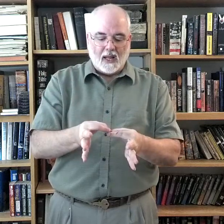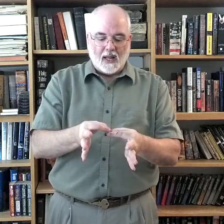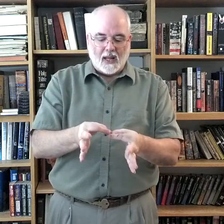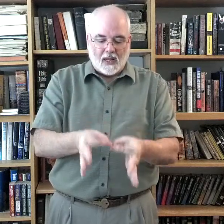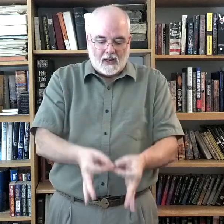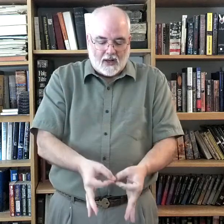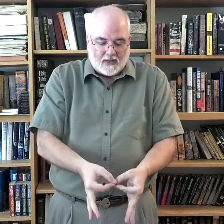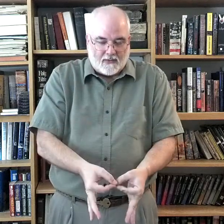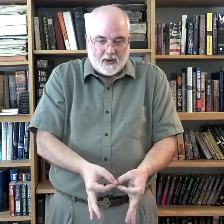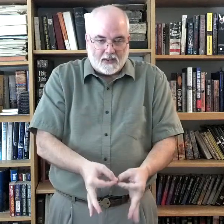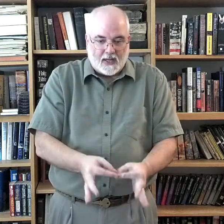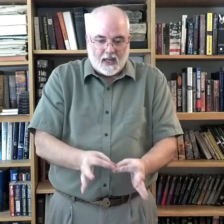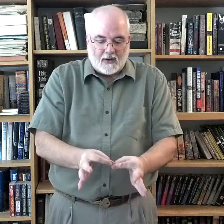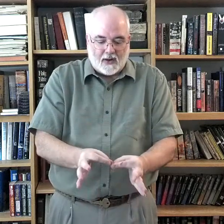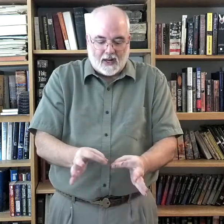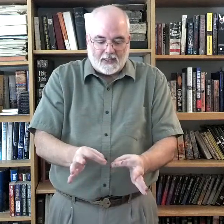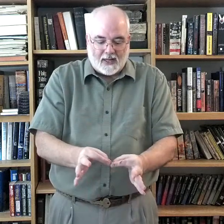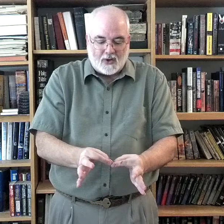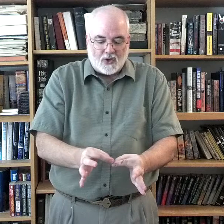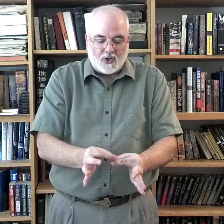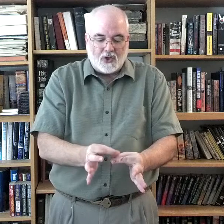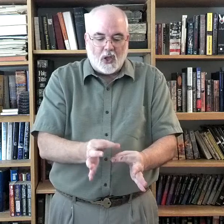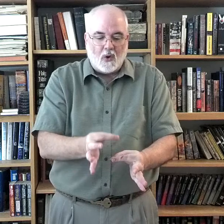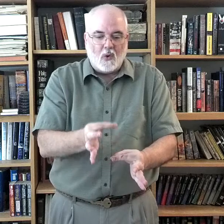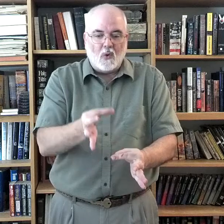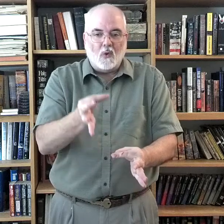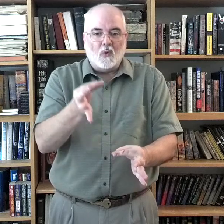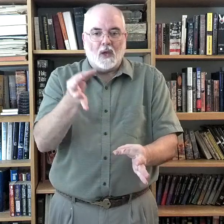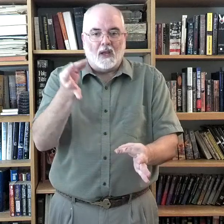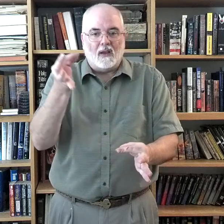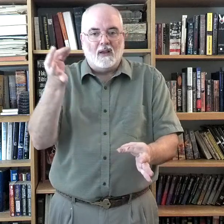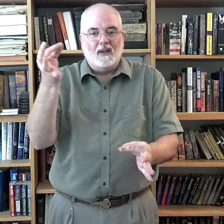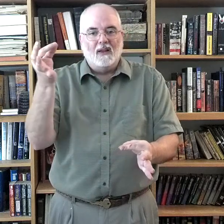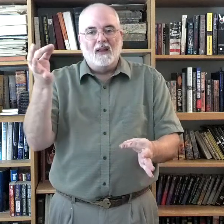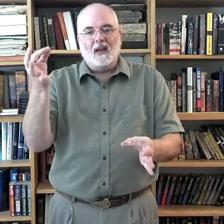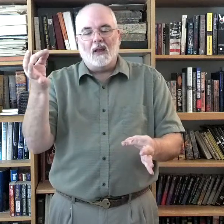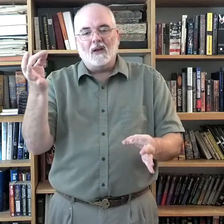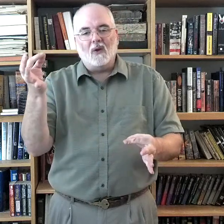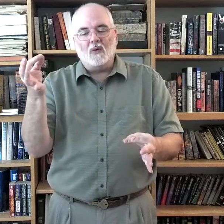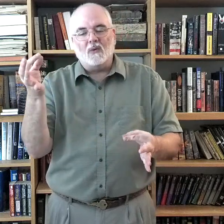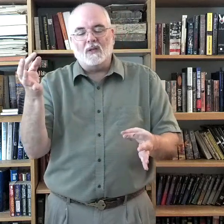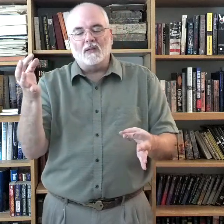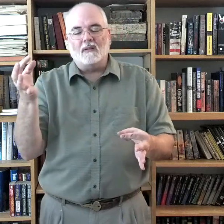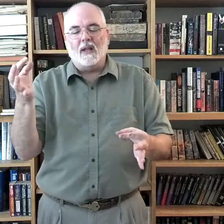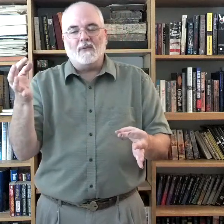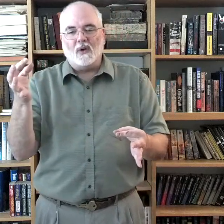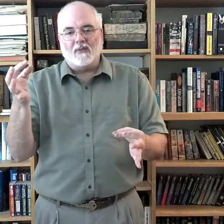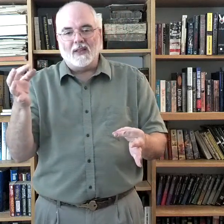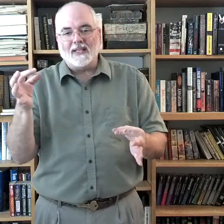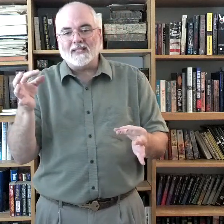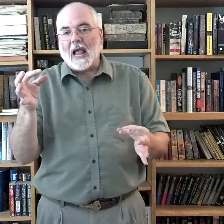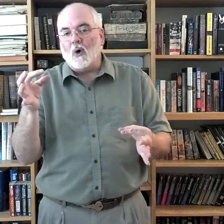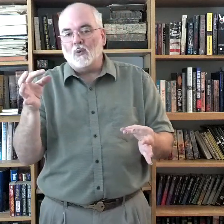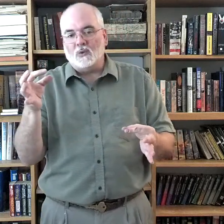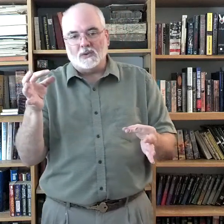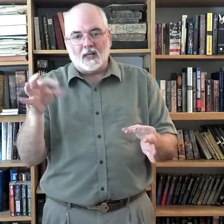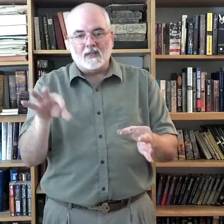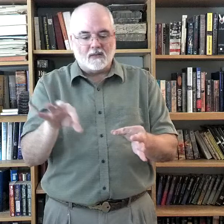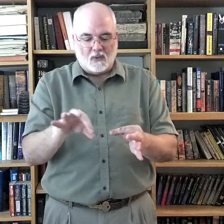And you got your fingers together and it's like you're sowing. I know that deaf don't have anything that sounds like soul.